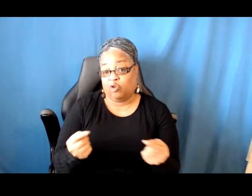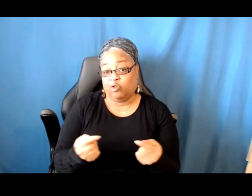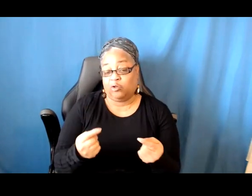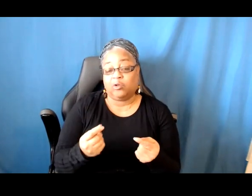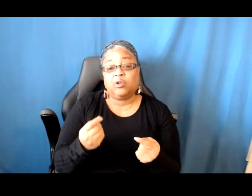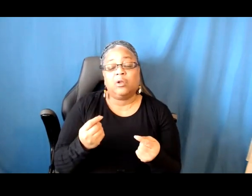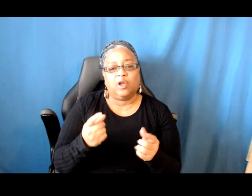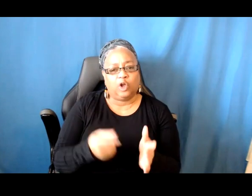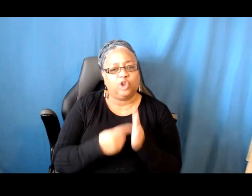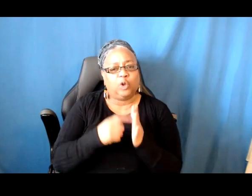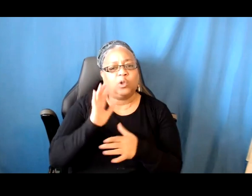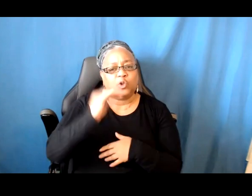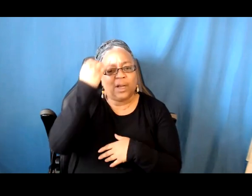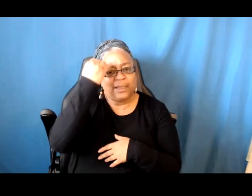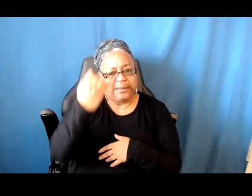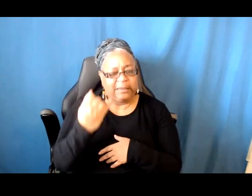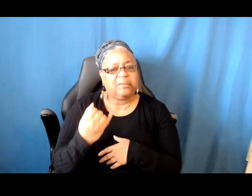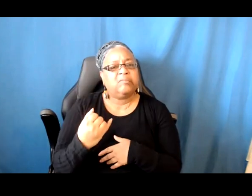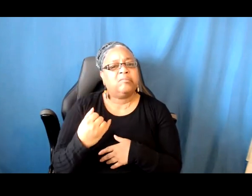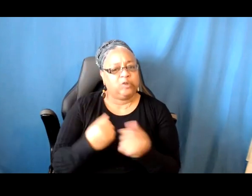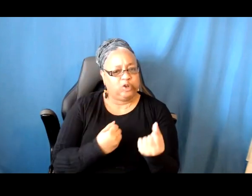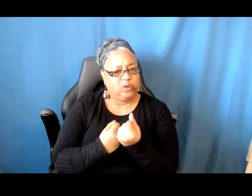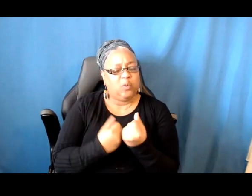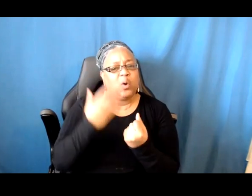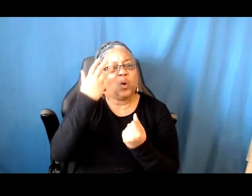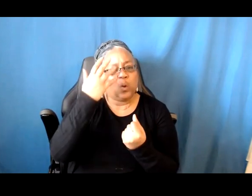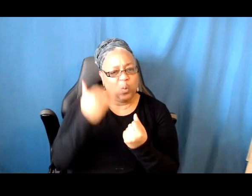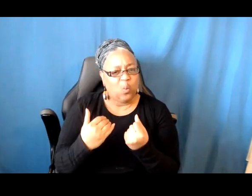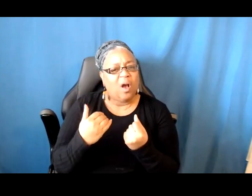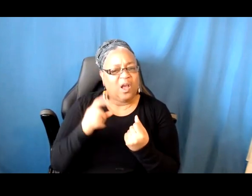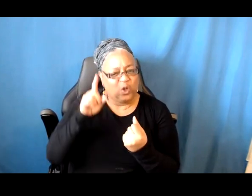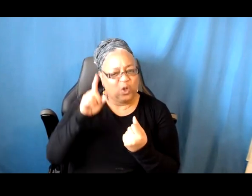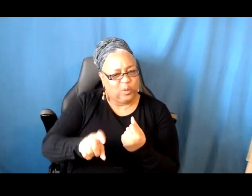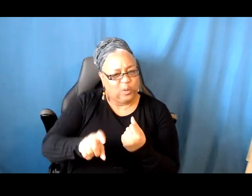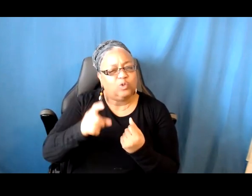time for you to receive the Creative Capital Award, and let our reviewers evaluate the work.